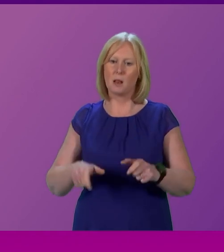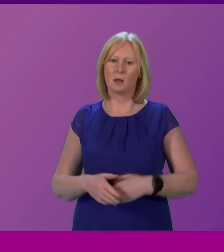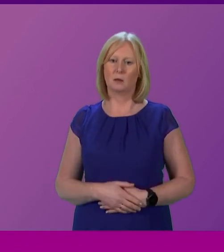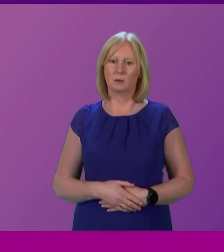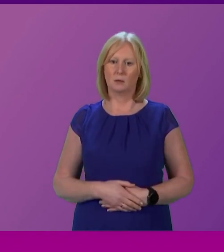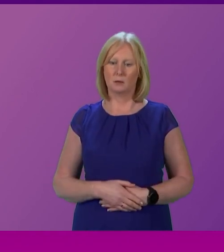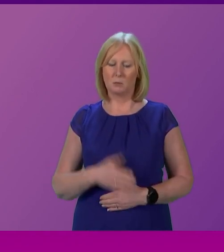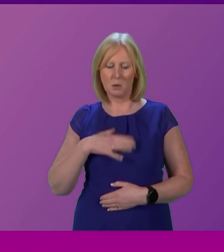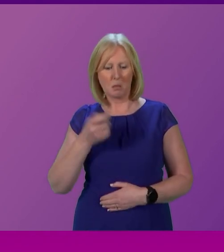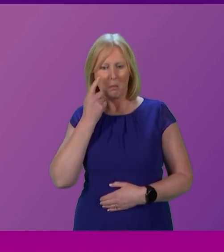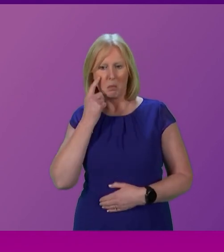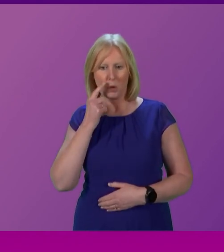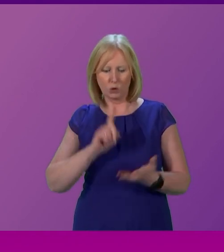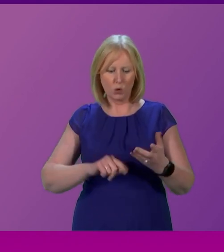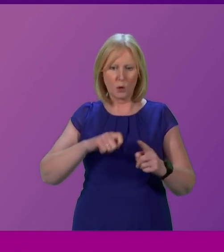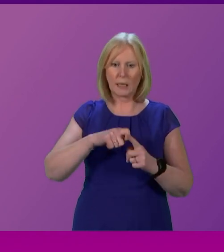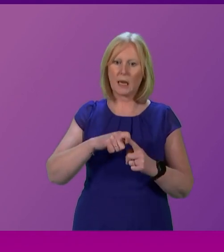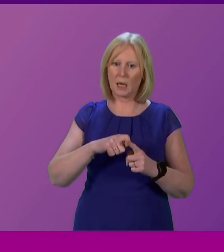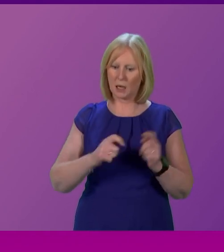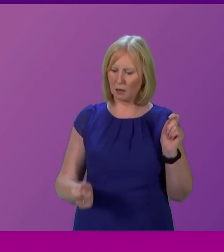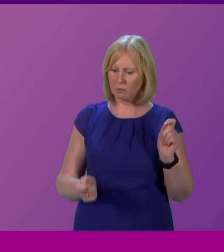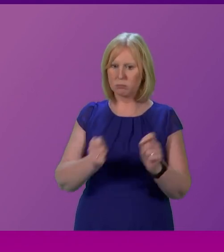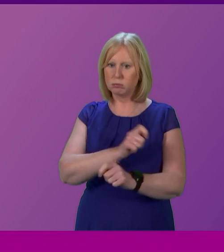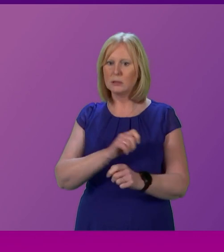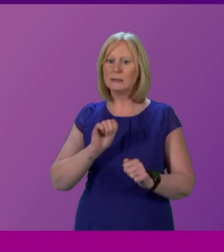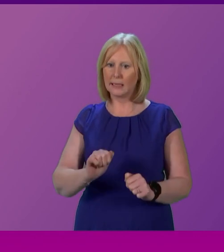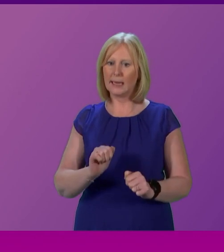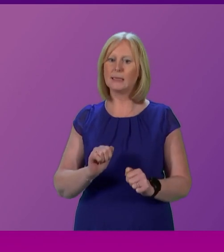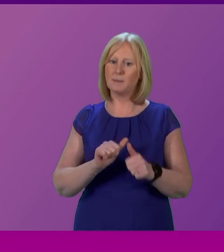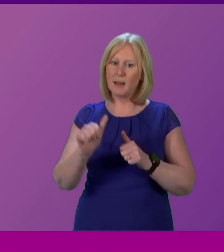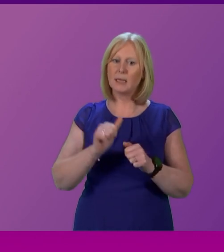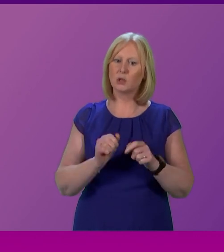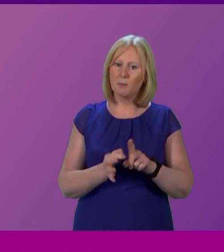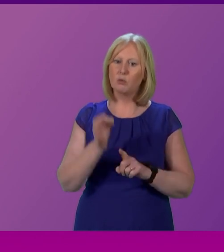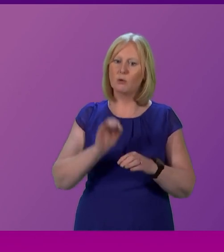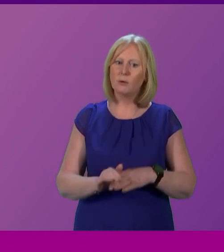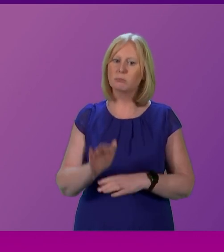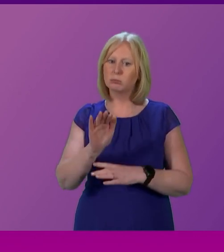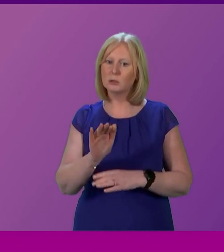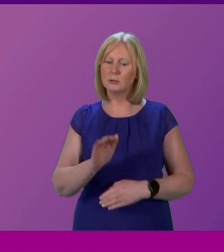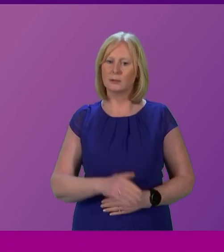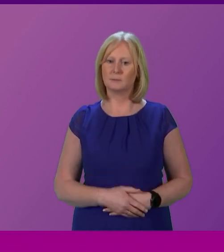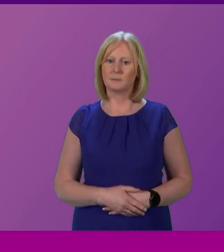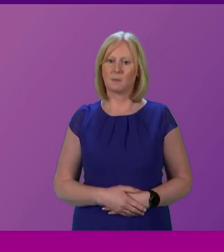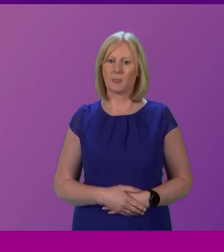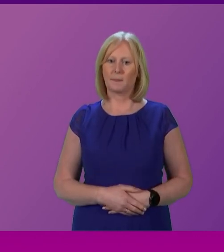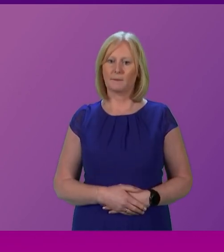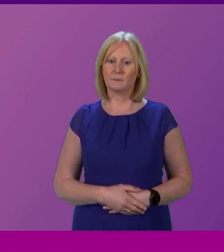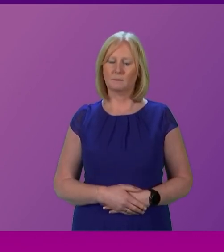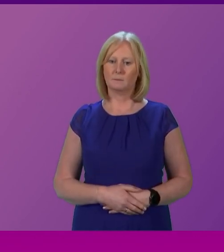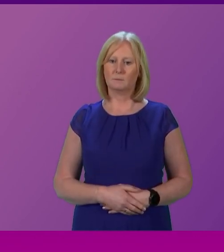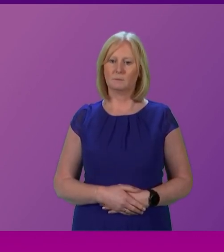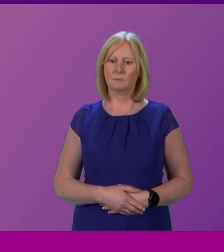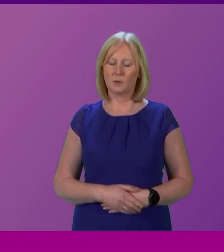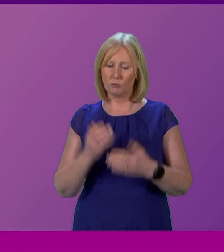To make it a more radical UK. A more redistributive UK. And to build on devolution. With respect, presiding